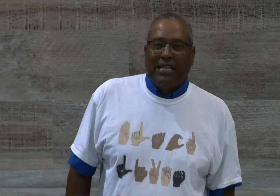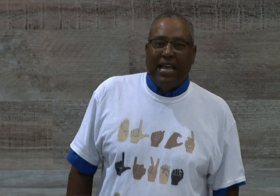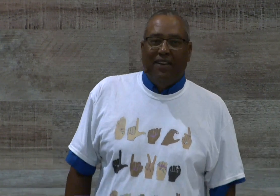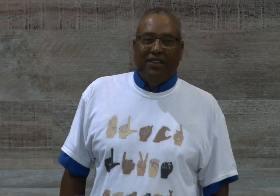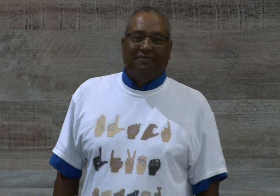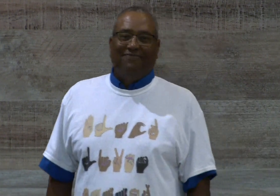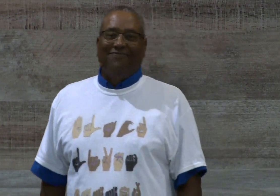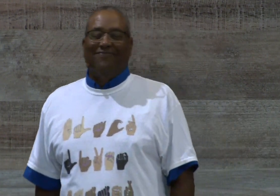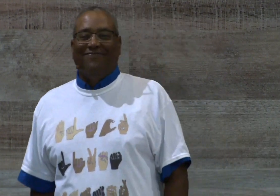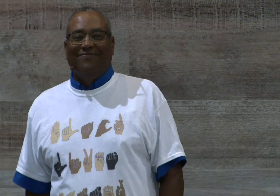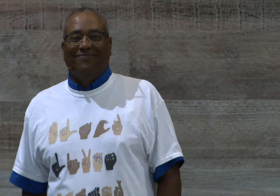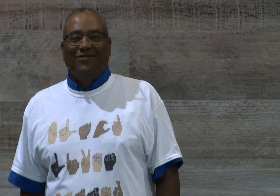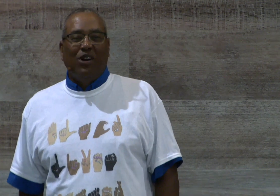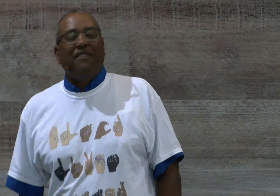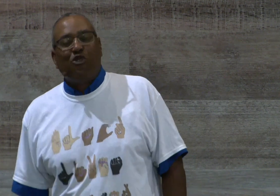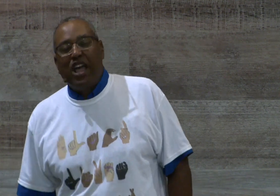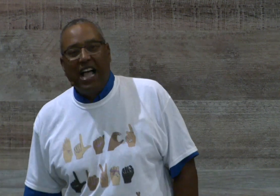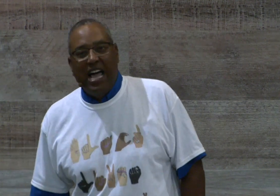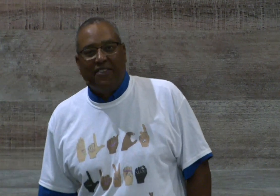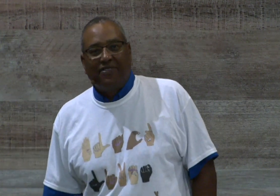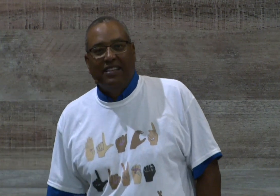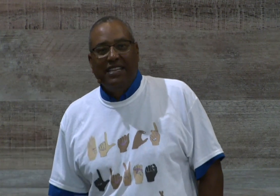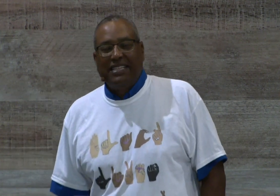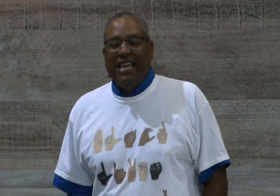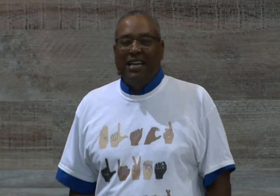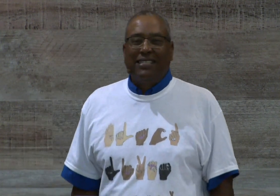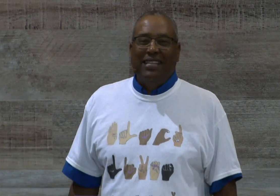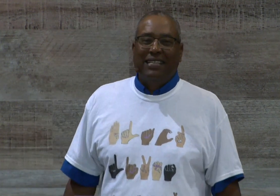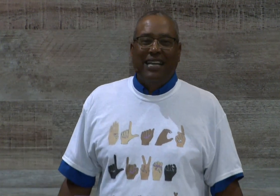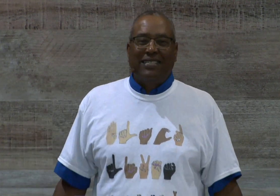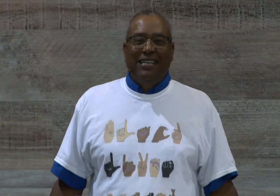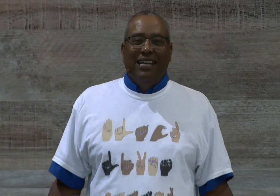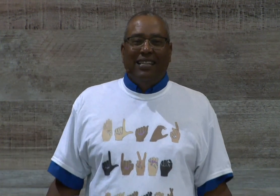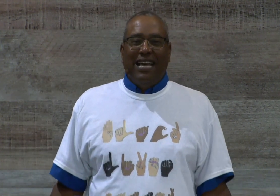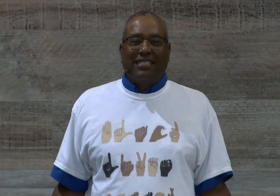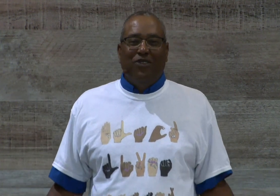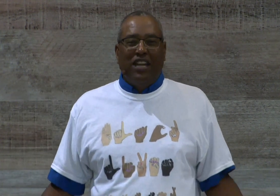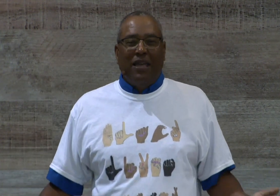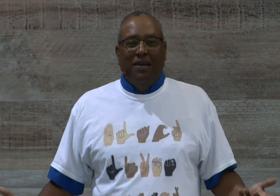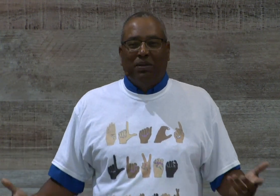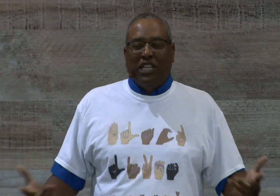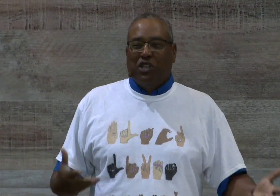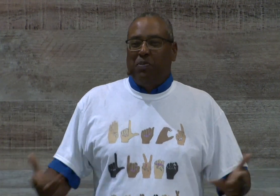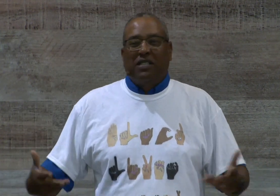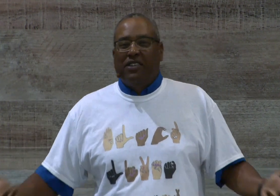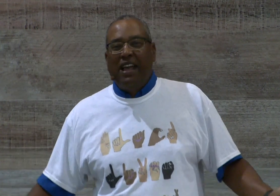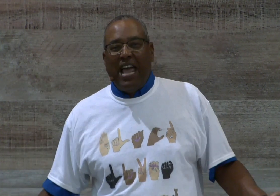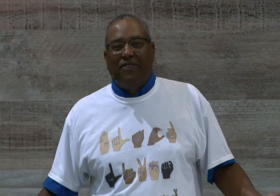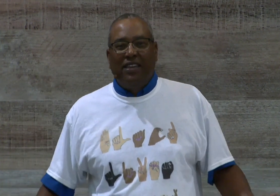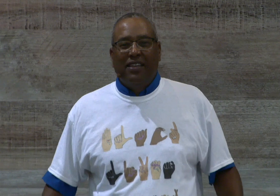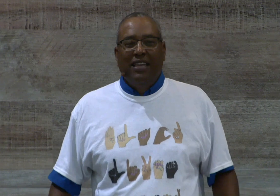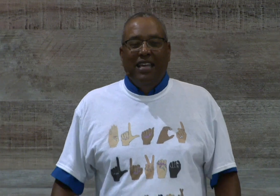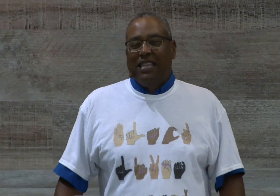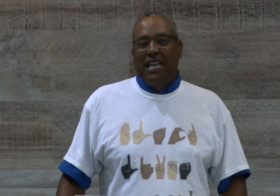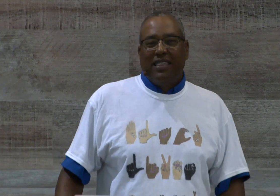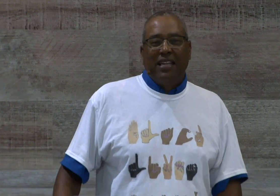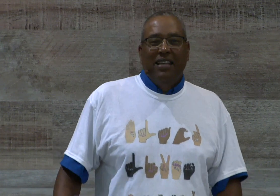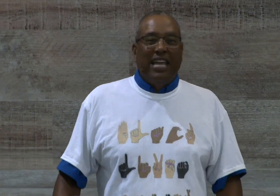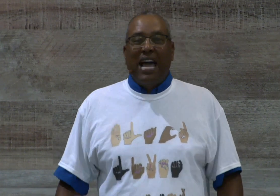to heaven. Hmm, we'll have a great life. Yeah, see, that's on a particular experience that they're having that they think they got it